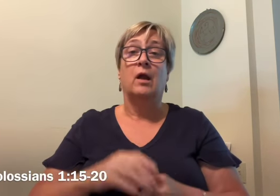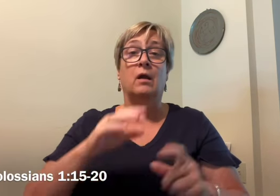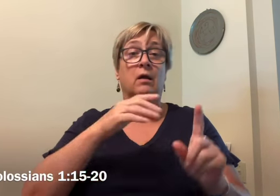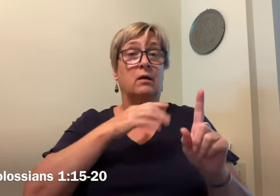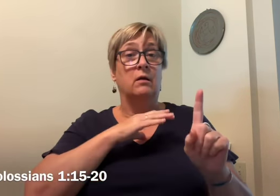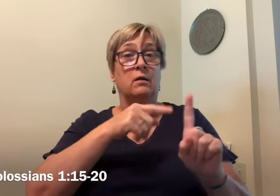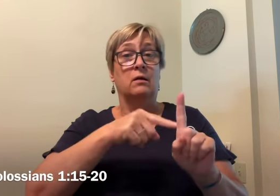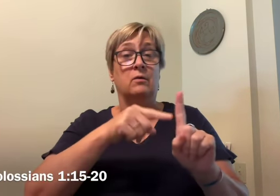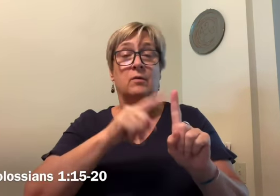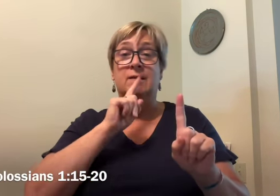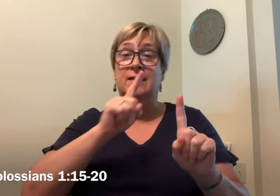all things.